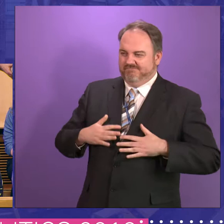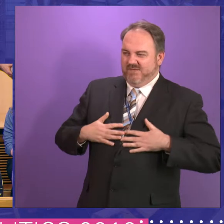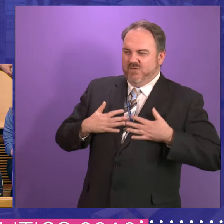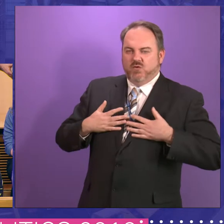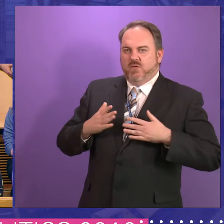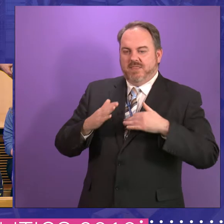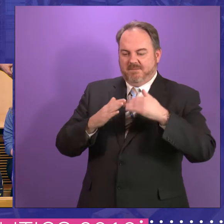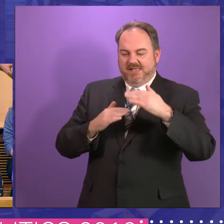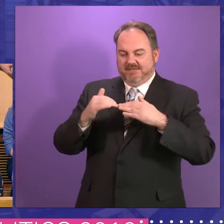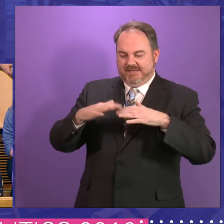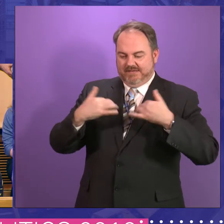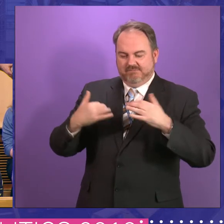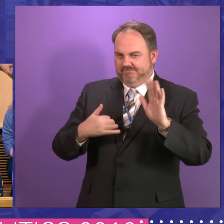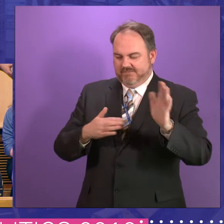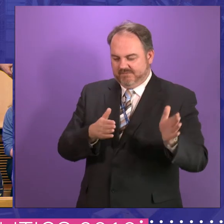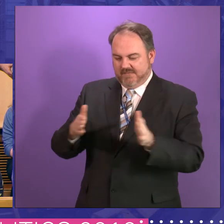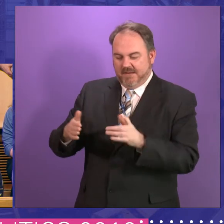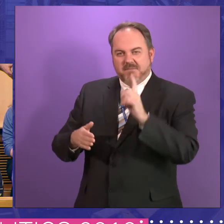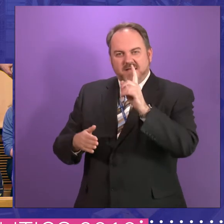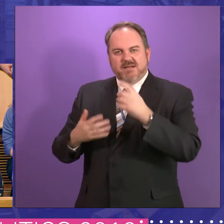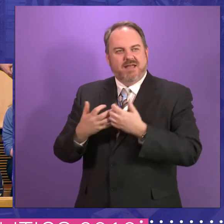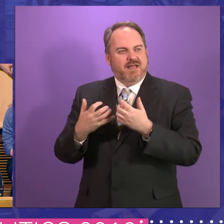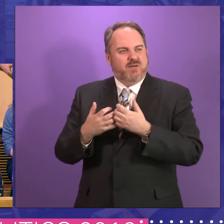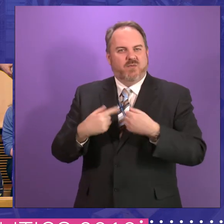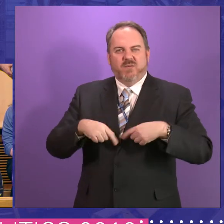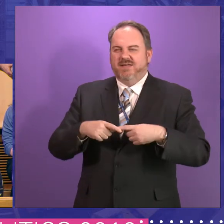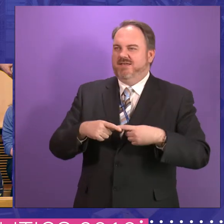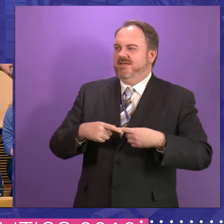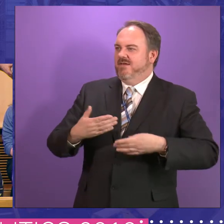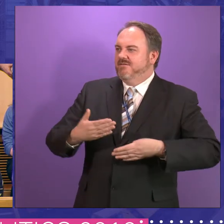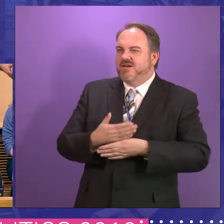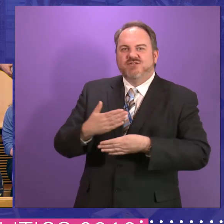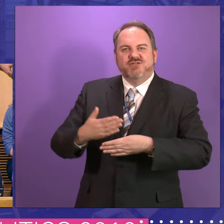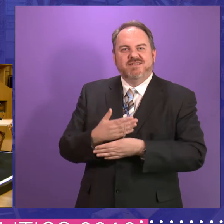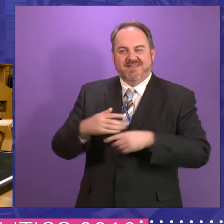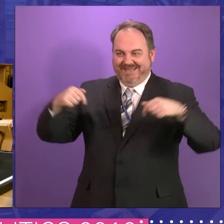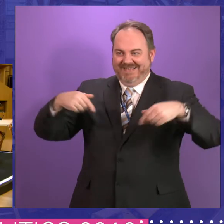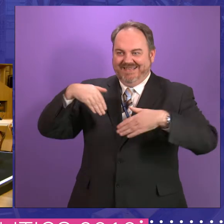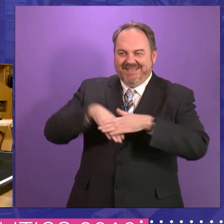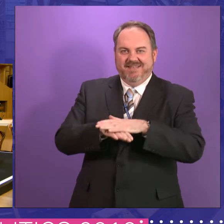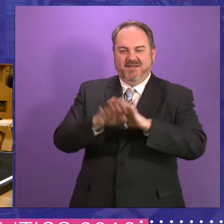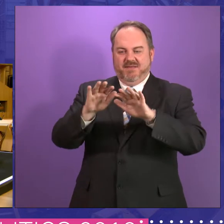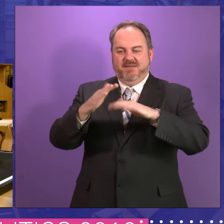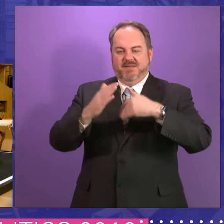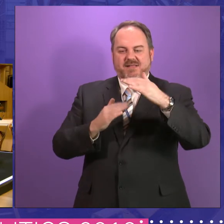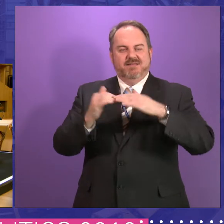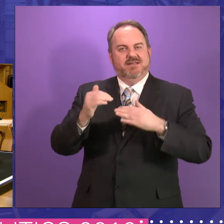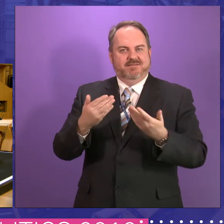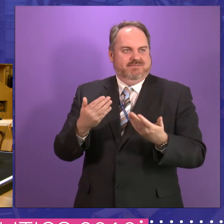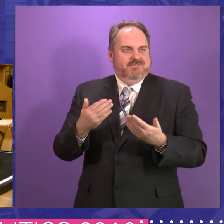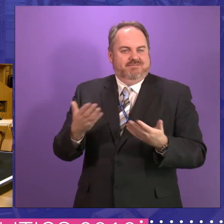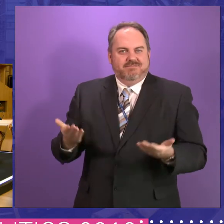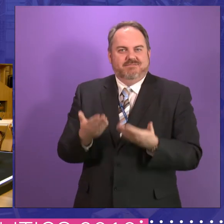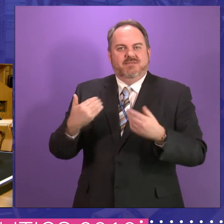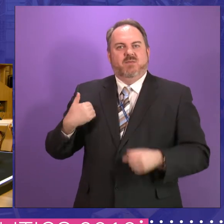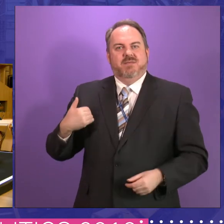buildings, but the architecture of how the Parliament should be designed and how it was meant to function, was perhaps having an effect on that. I know there was a dip in